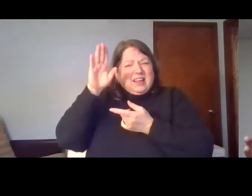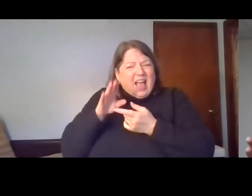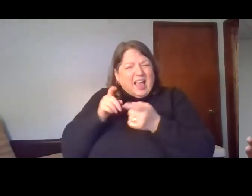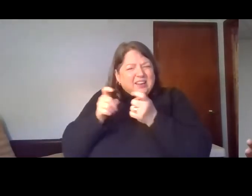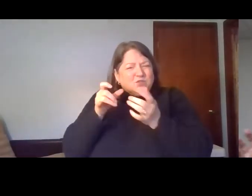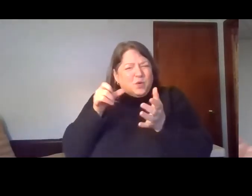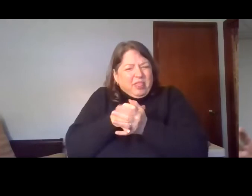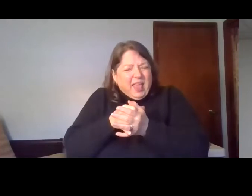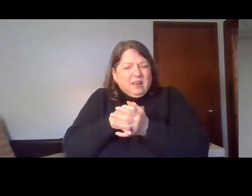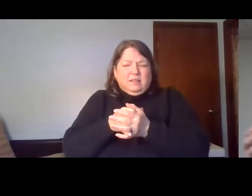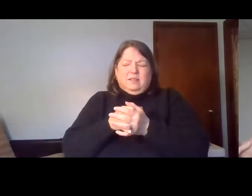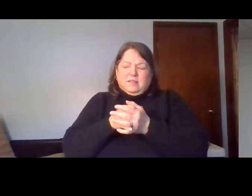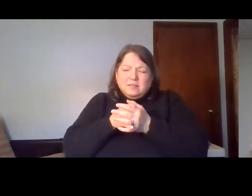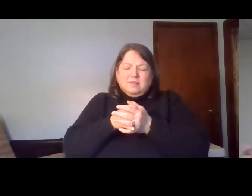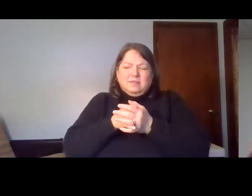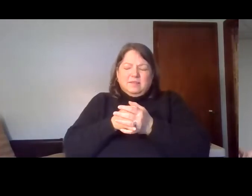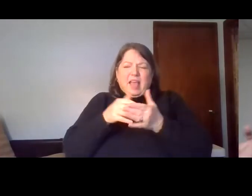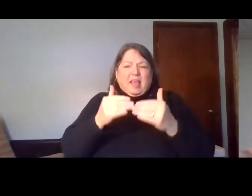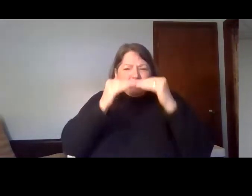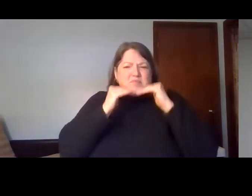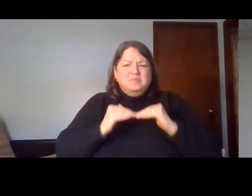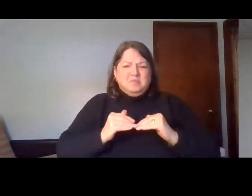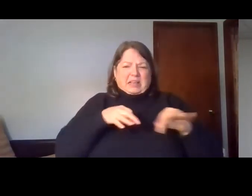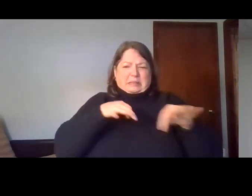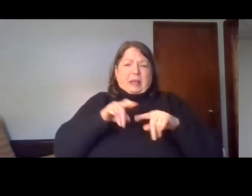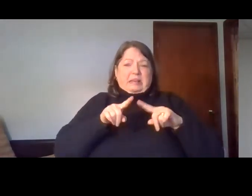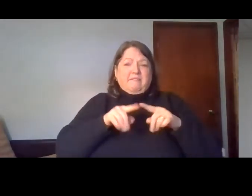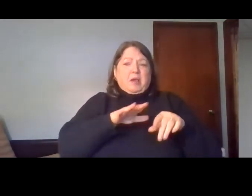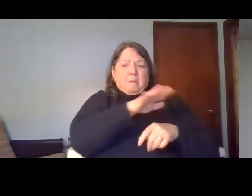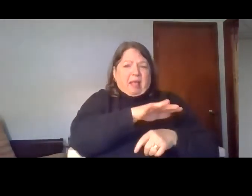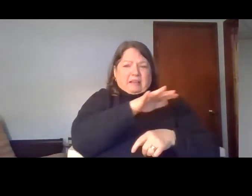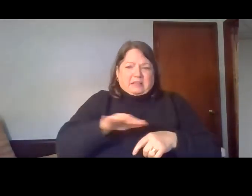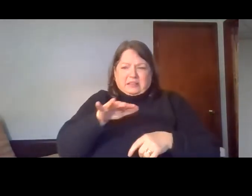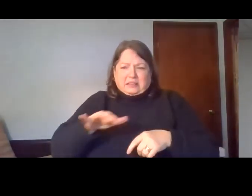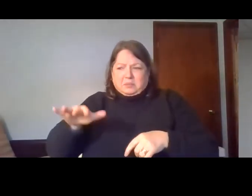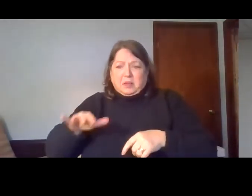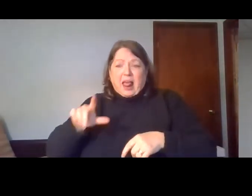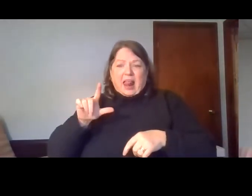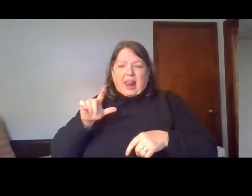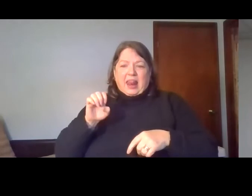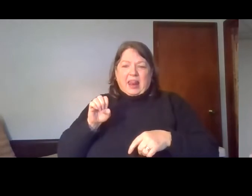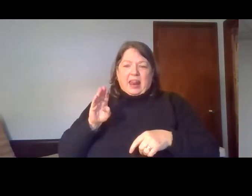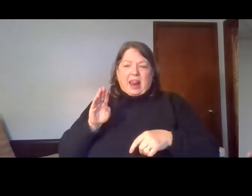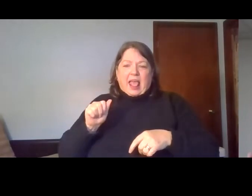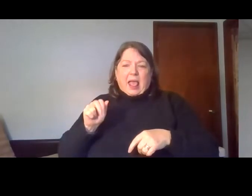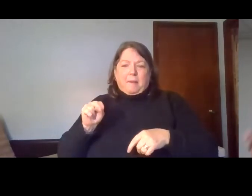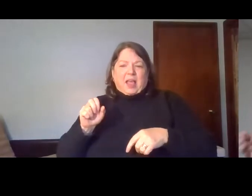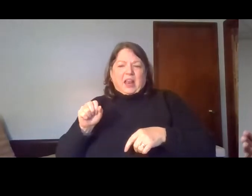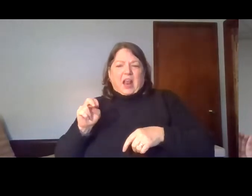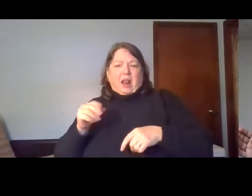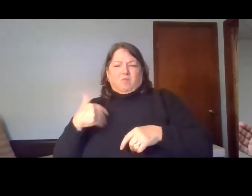These places had luxurious wooded areas there in Palestine. And Lebanon had the most magnificent